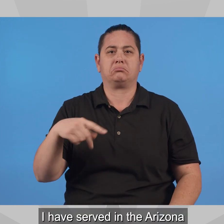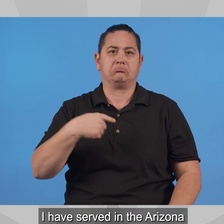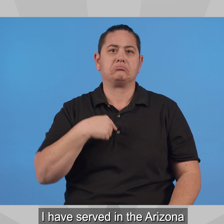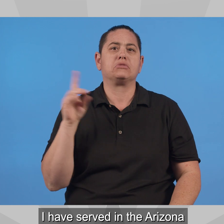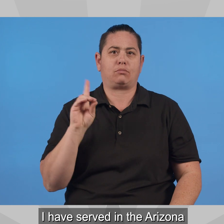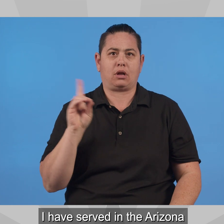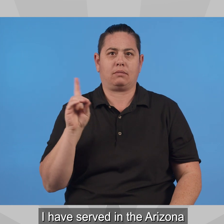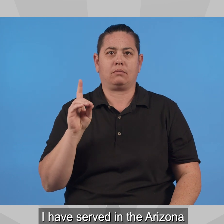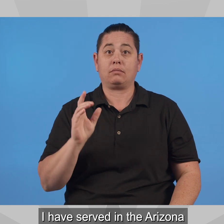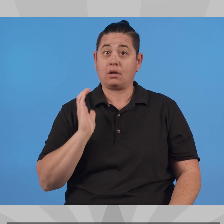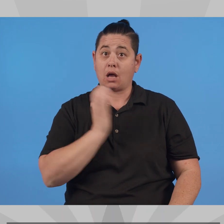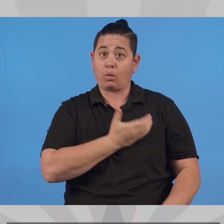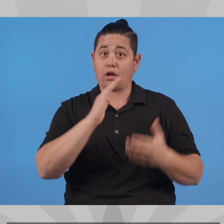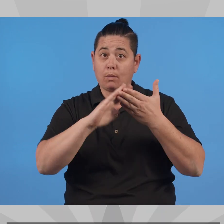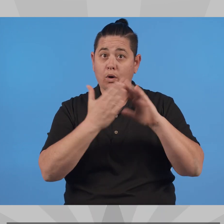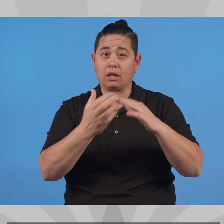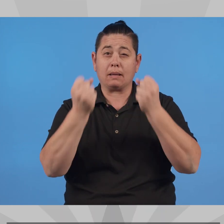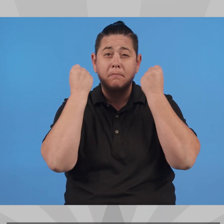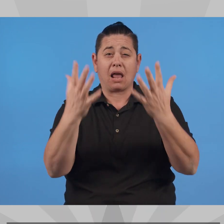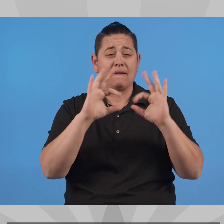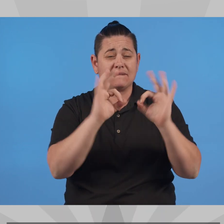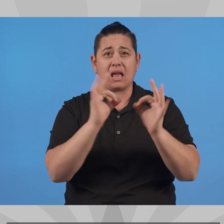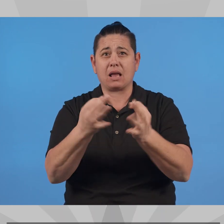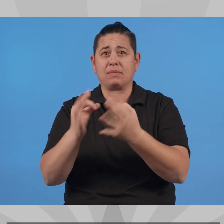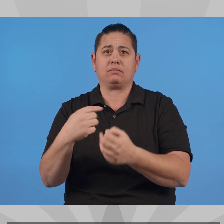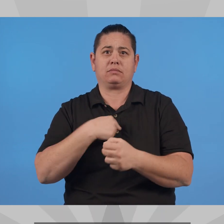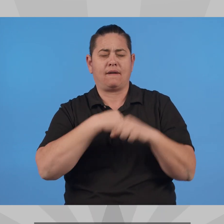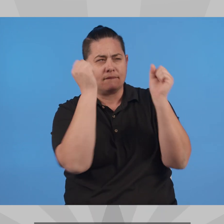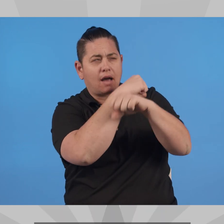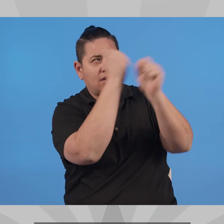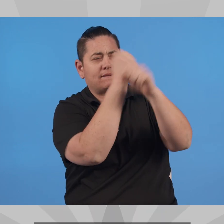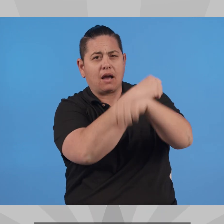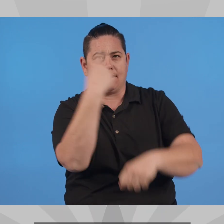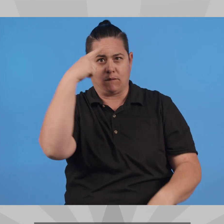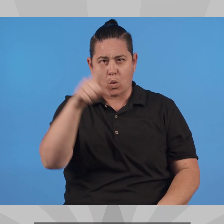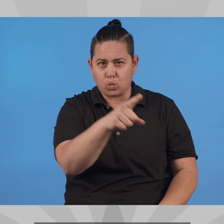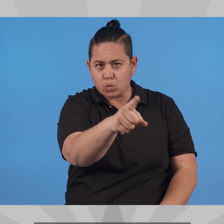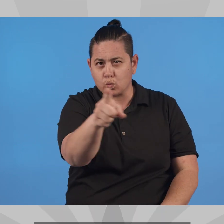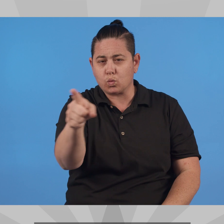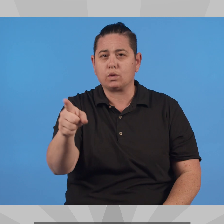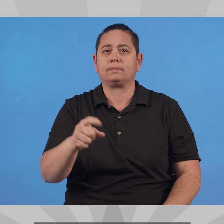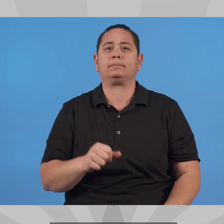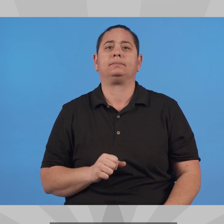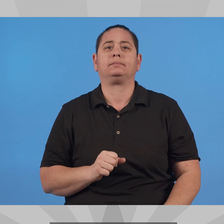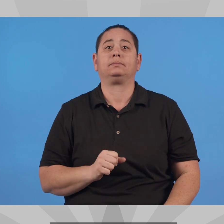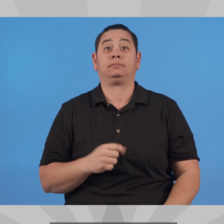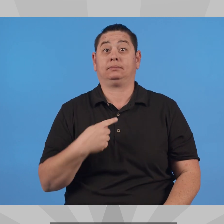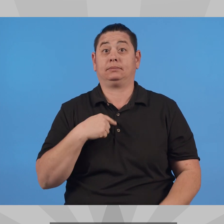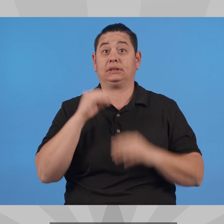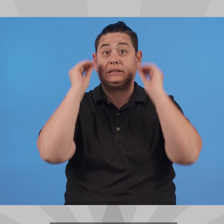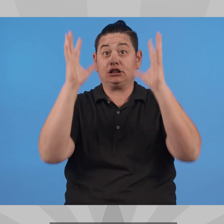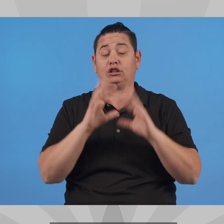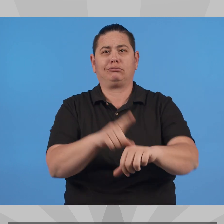2022. I am a Democrat who is a tireless fighter for families in our community. I am a